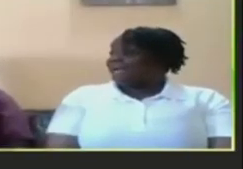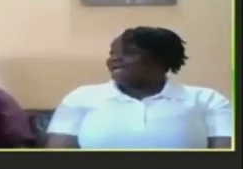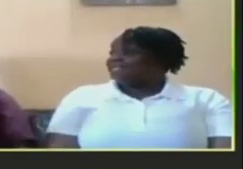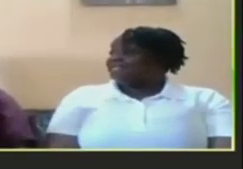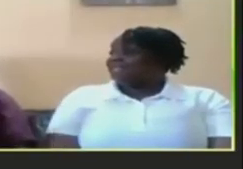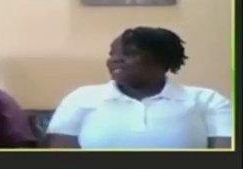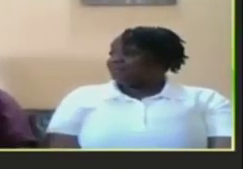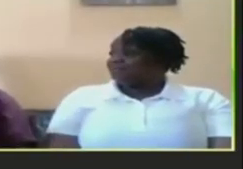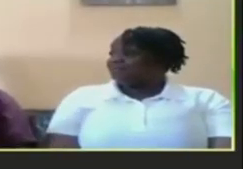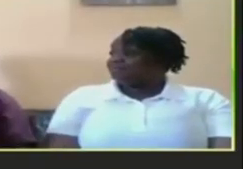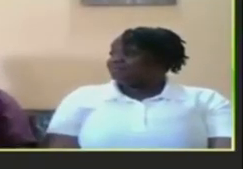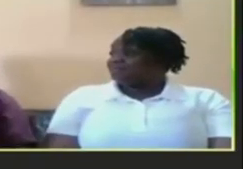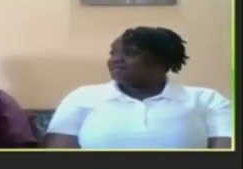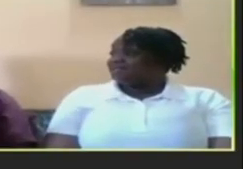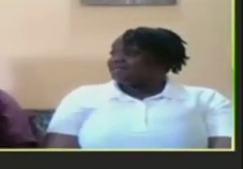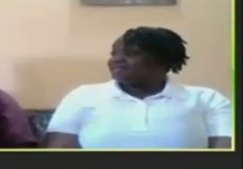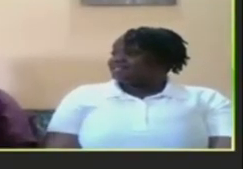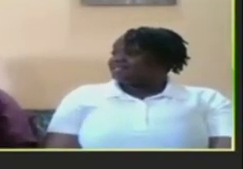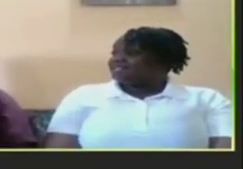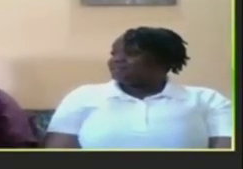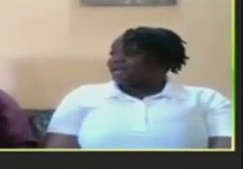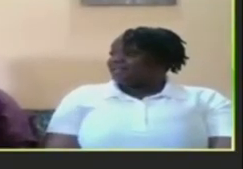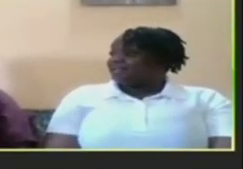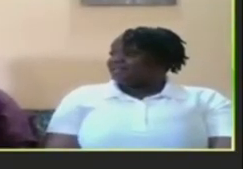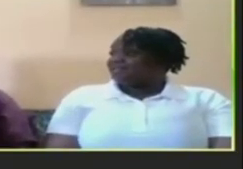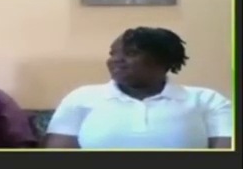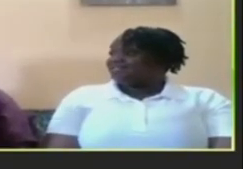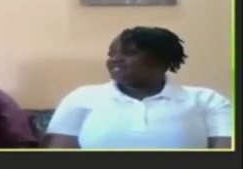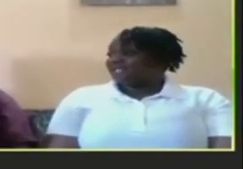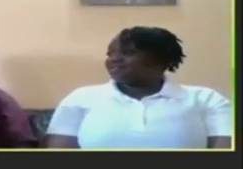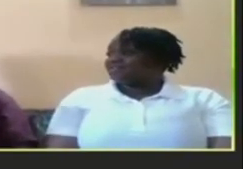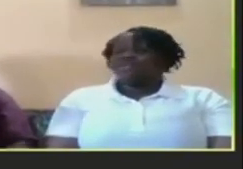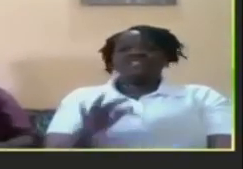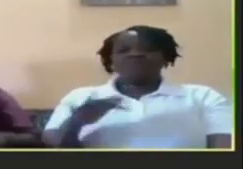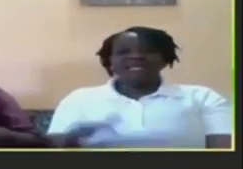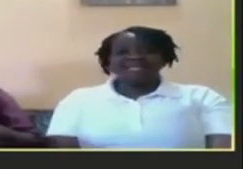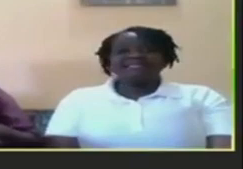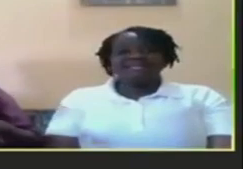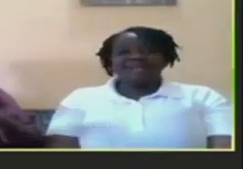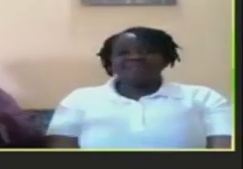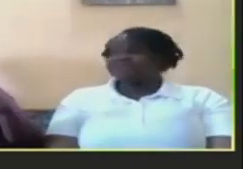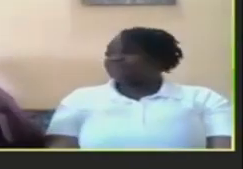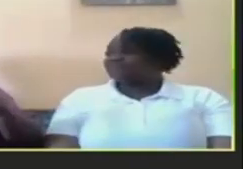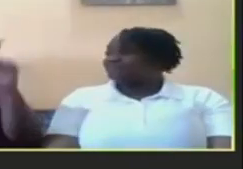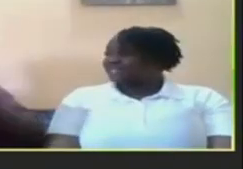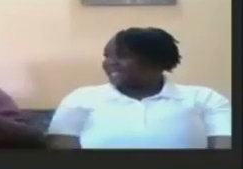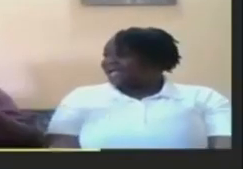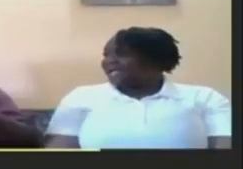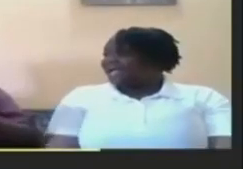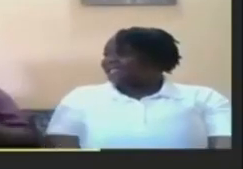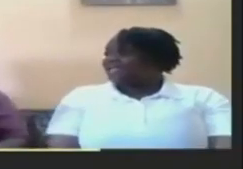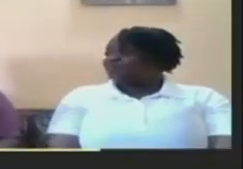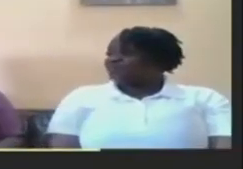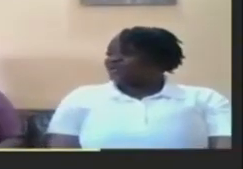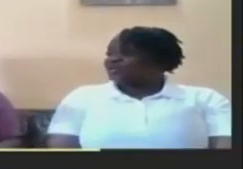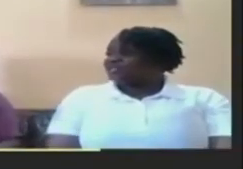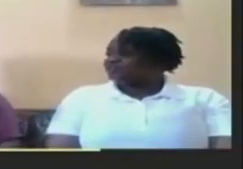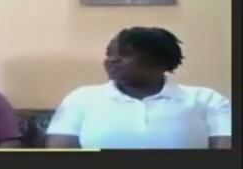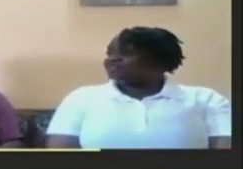name Jamal so he'll spell his name okay and everyone who is involved in